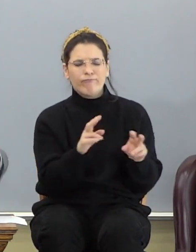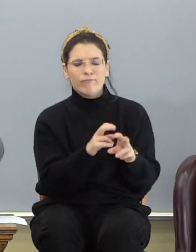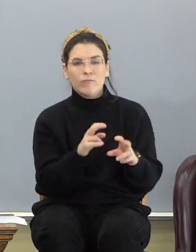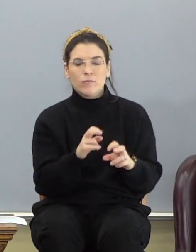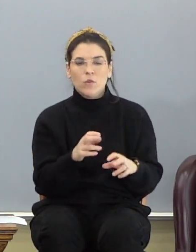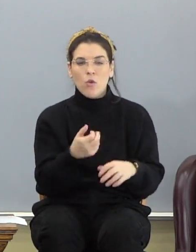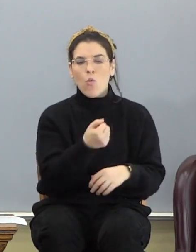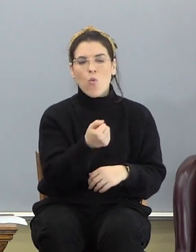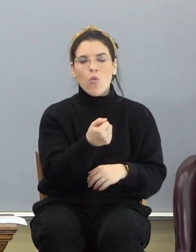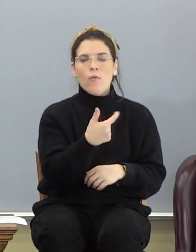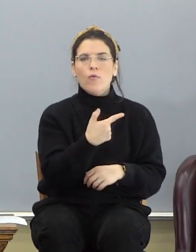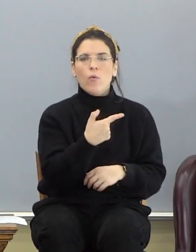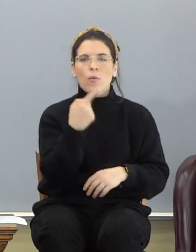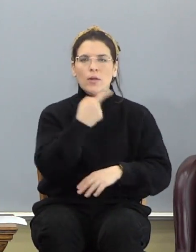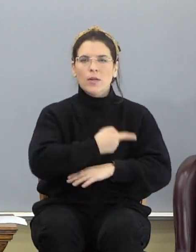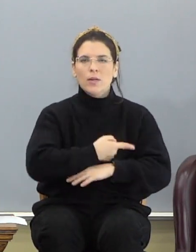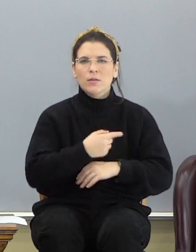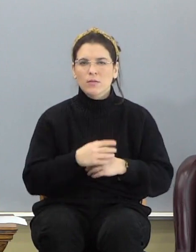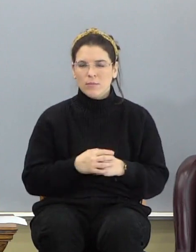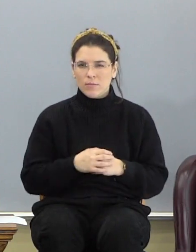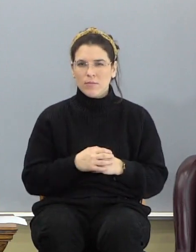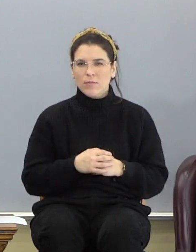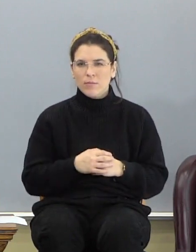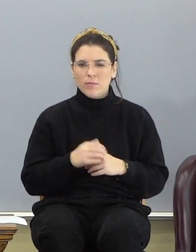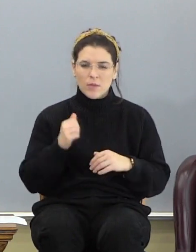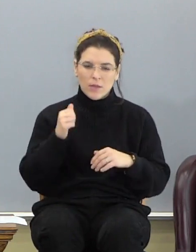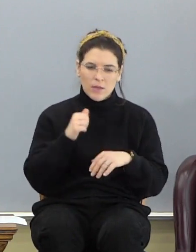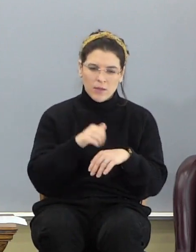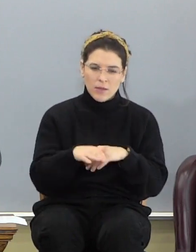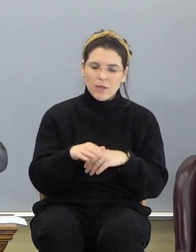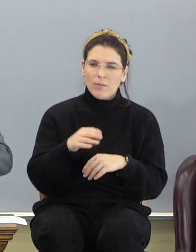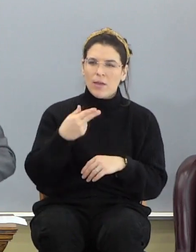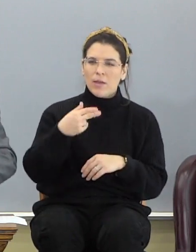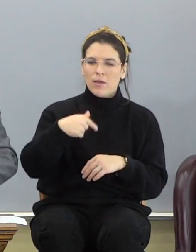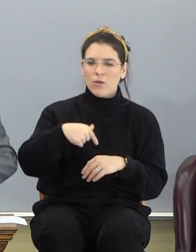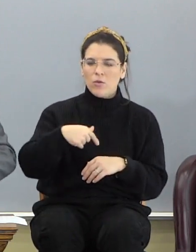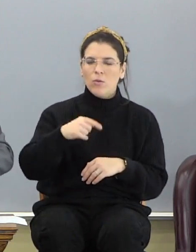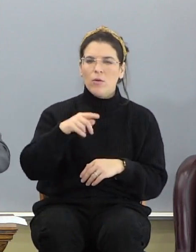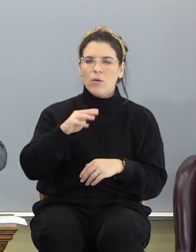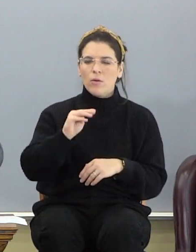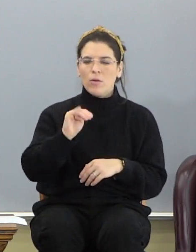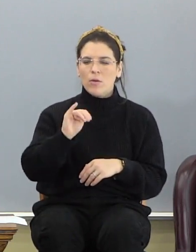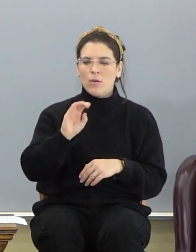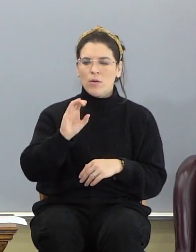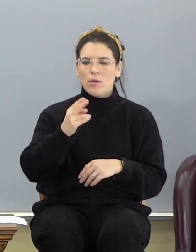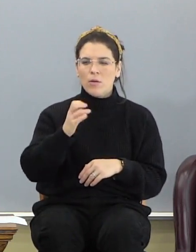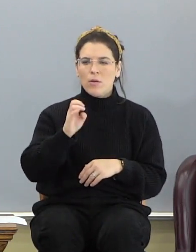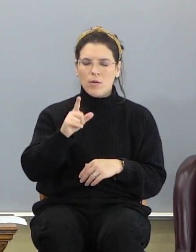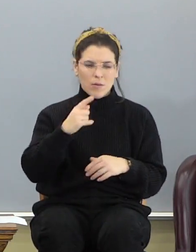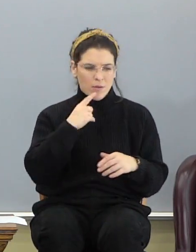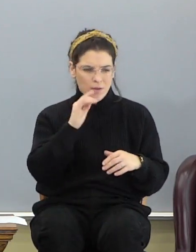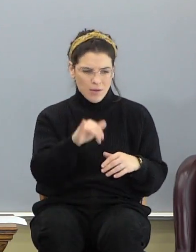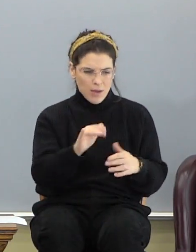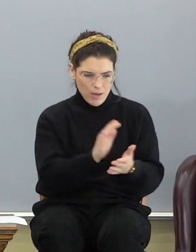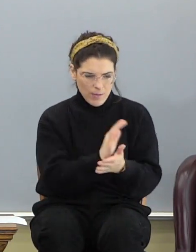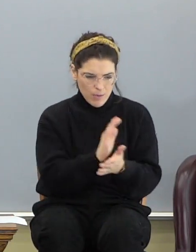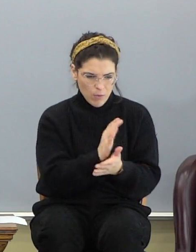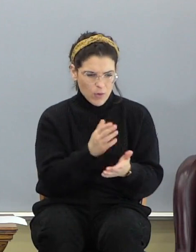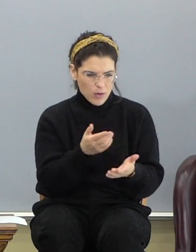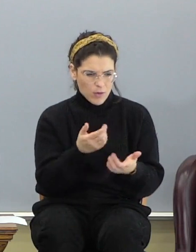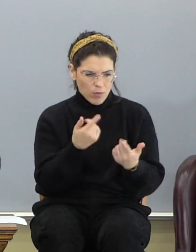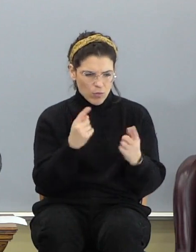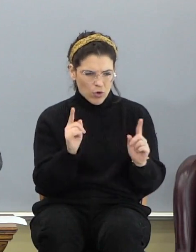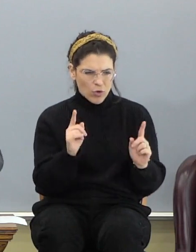So they held him up for 21 days. He sends back to headquarters, and here comes Michael. And Michael says, hey, that paperwork works.